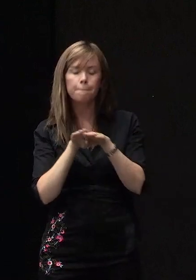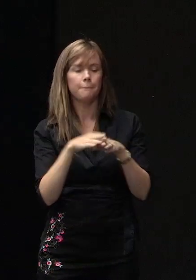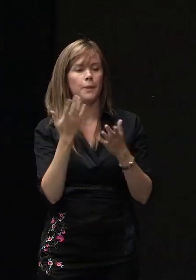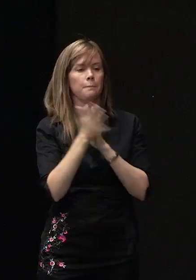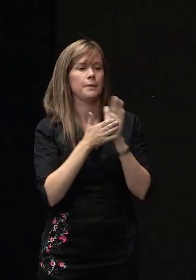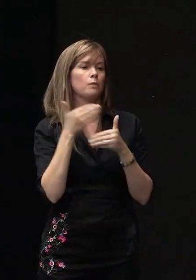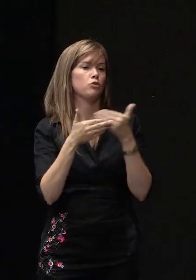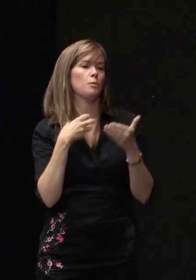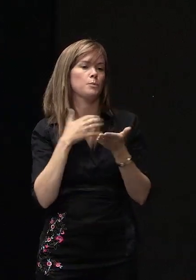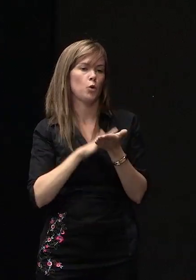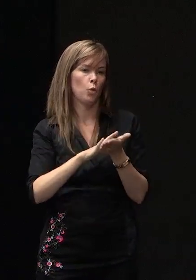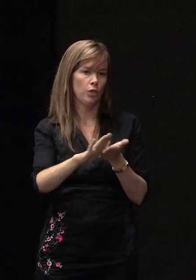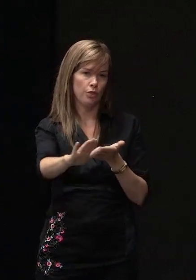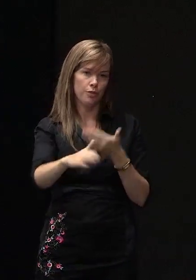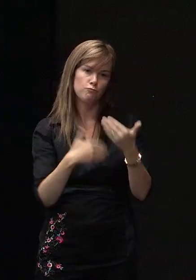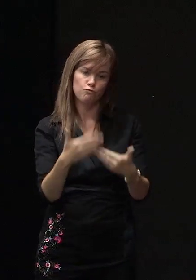smoother.